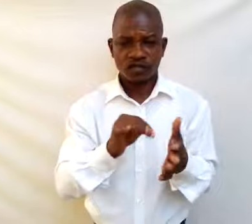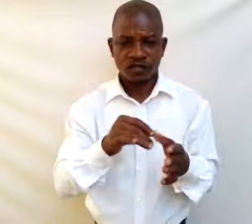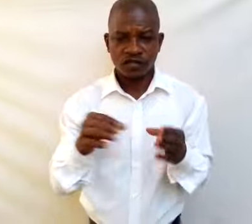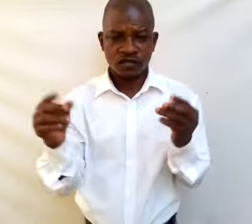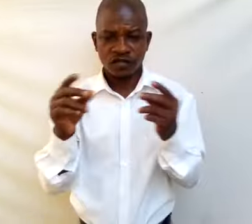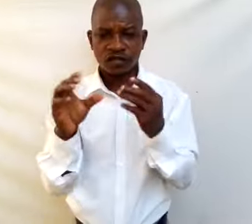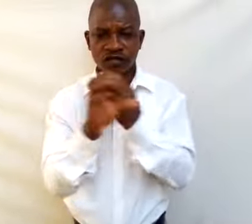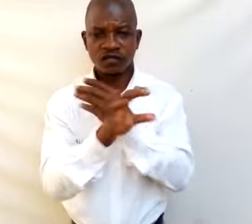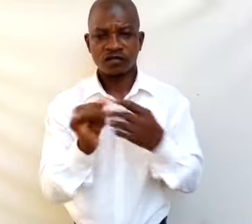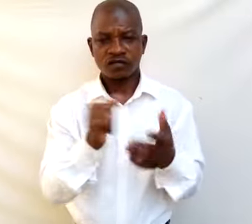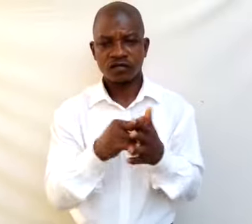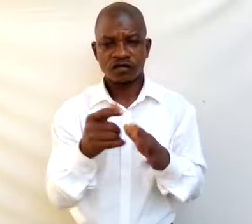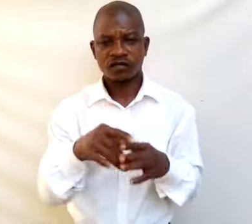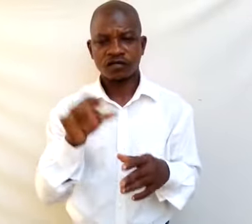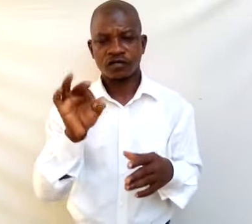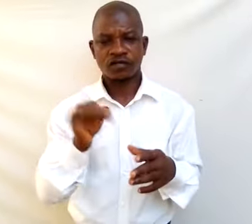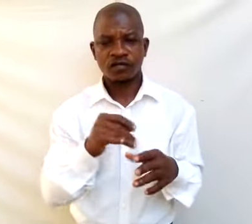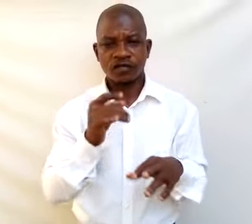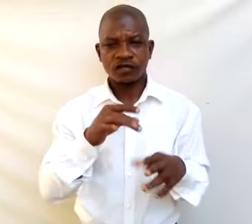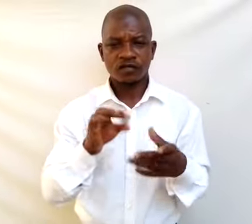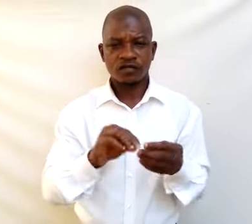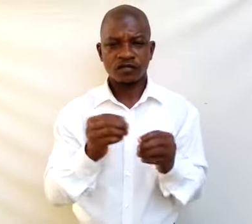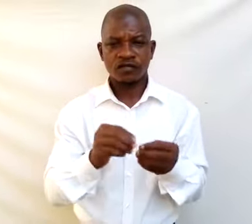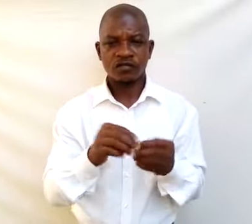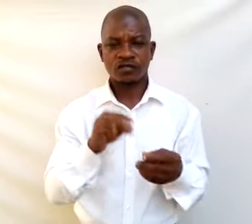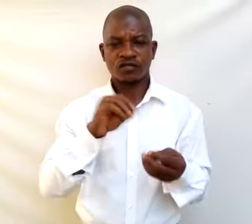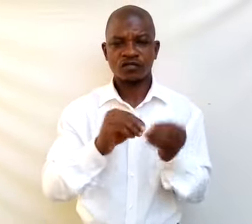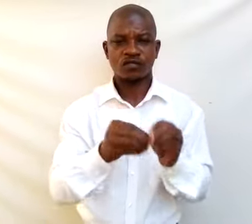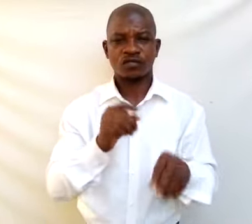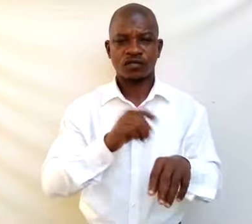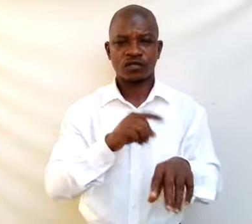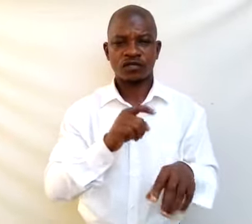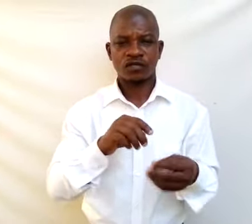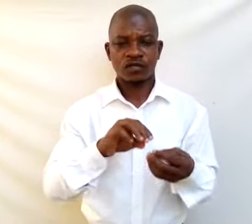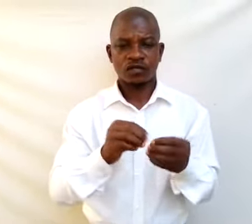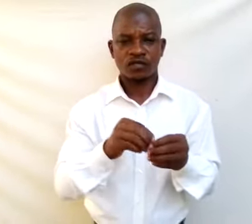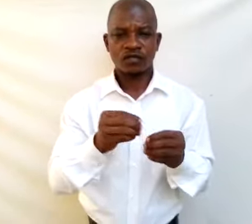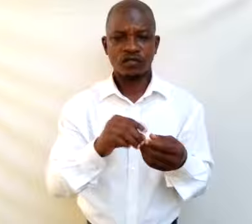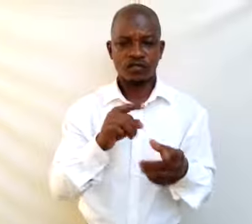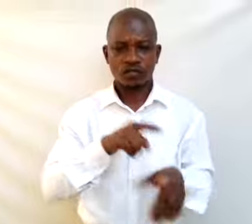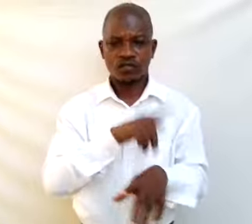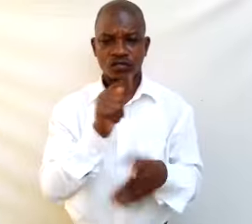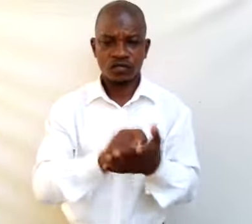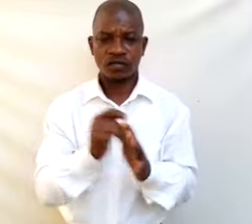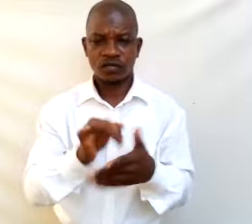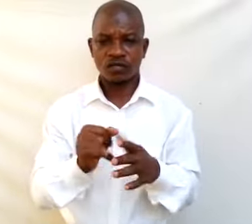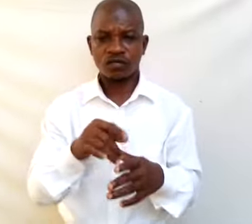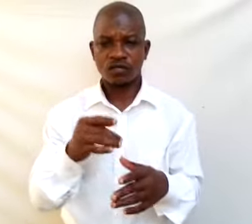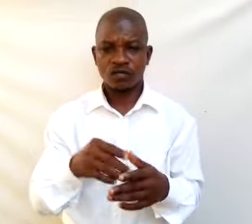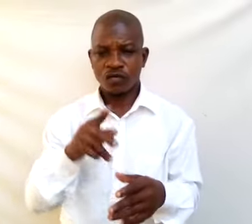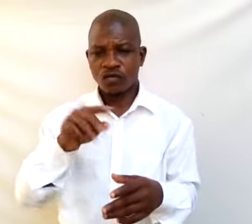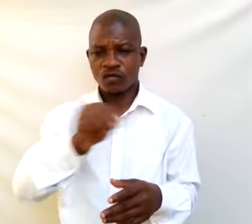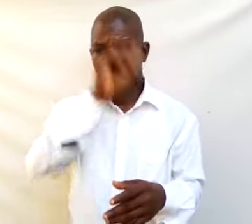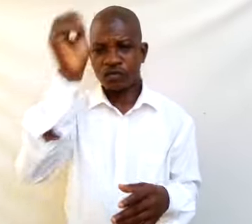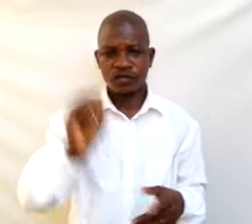The frequency or total number or density, our percentage covered is